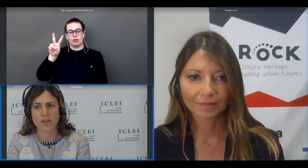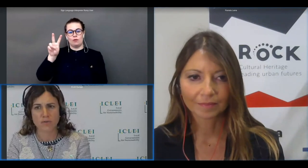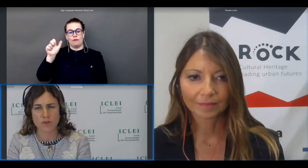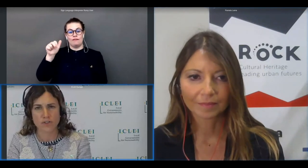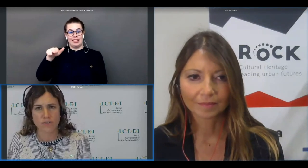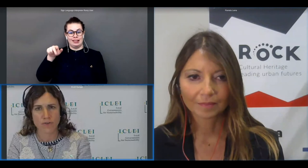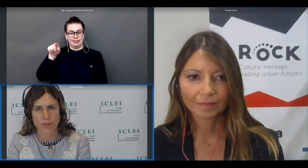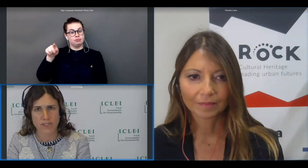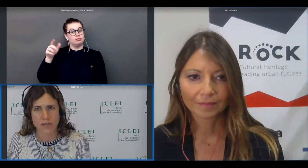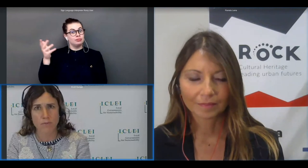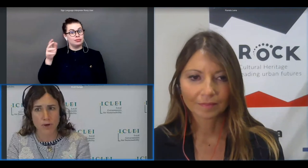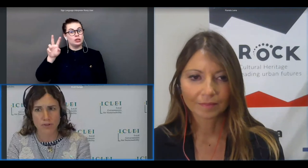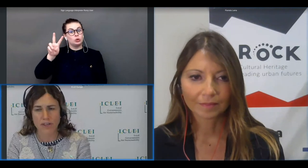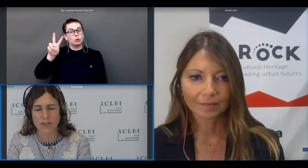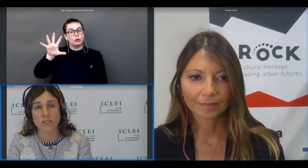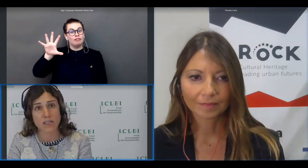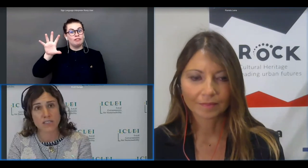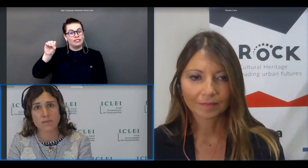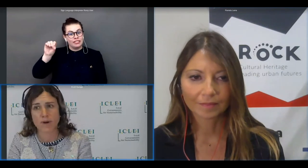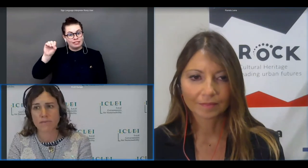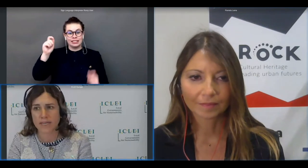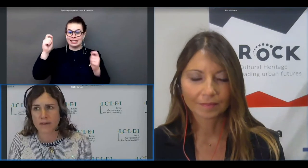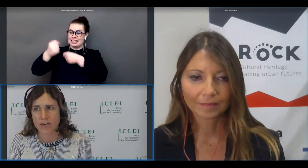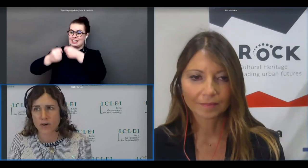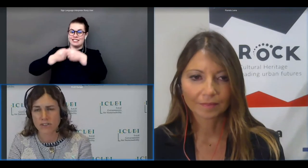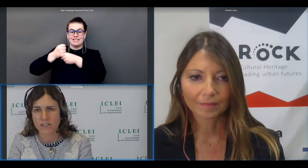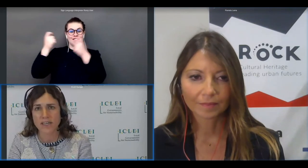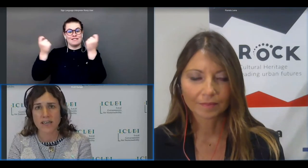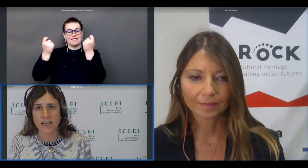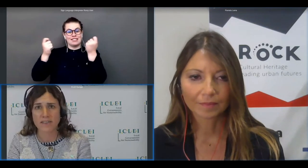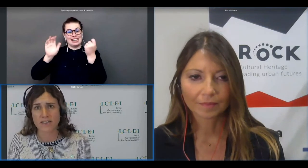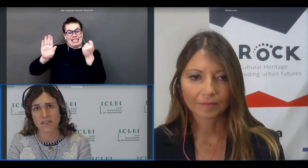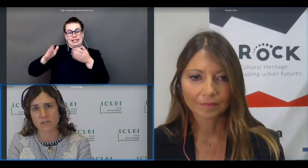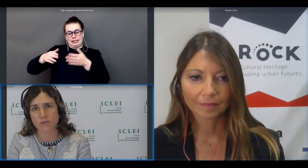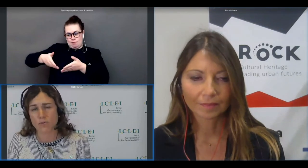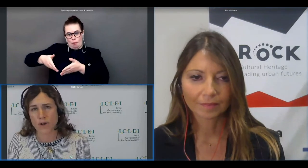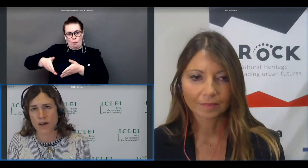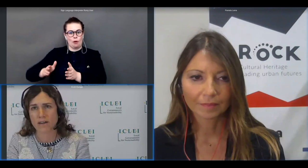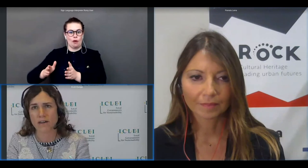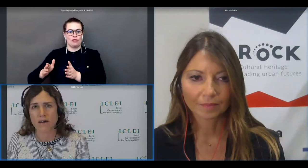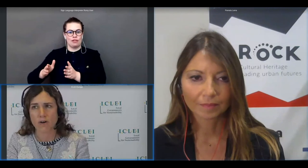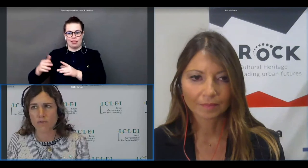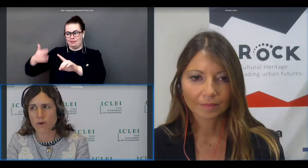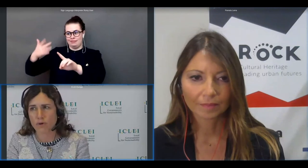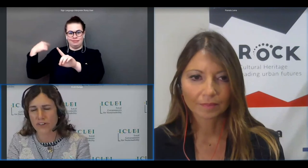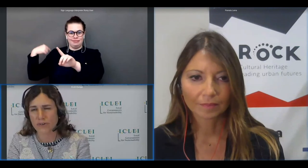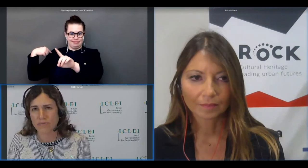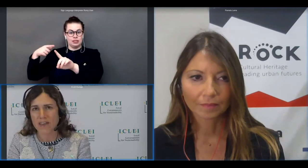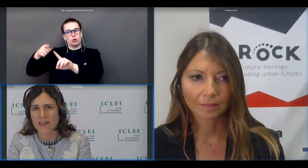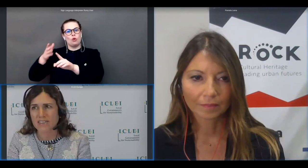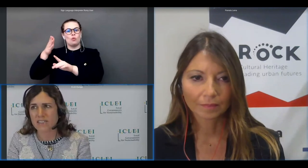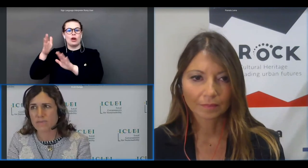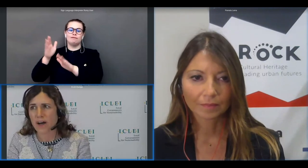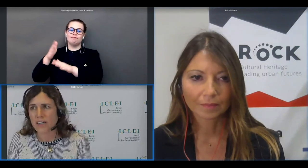anniversary from his birthday conducted by michele mariotti in the teatro comunale of bologna